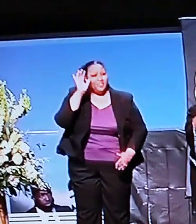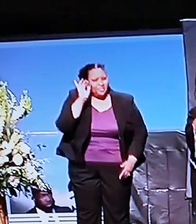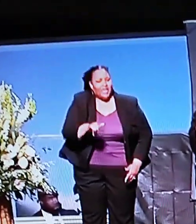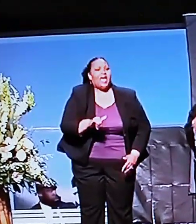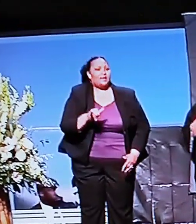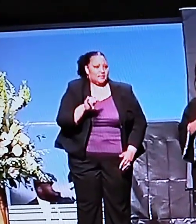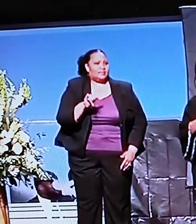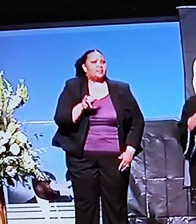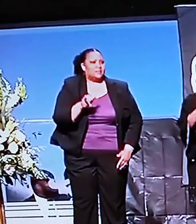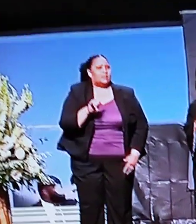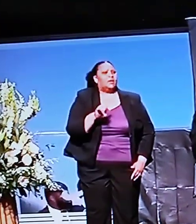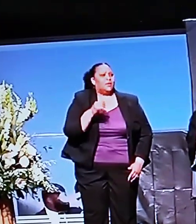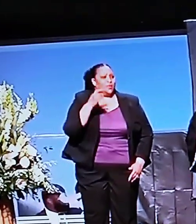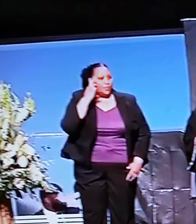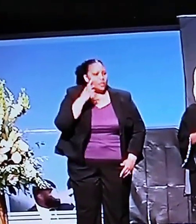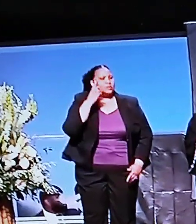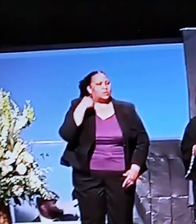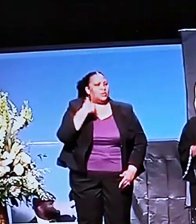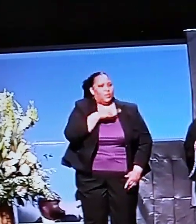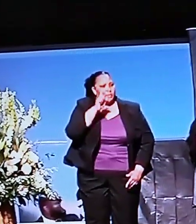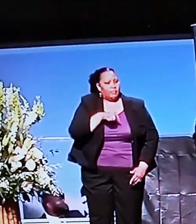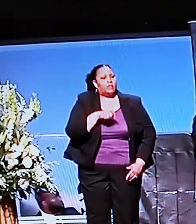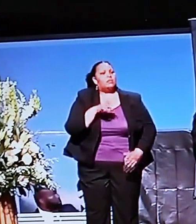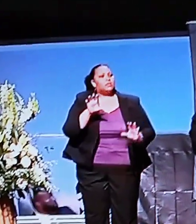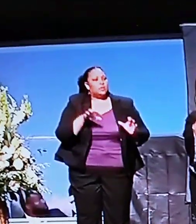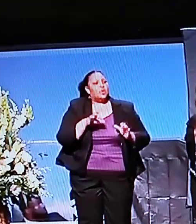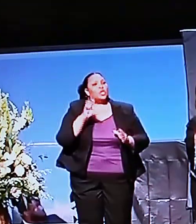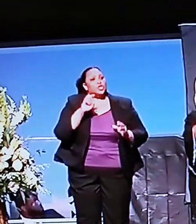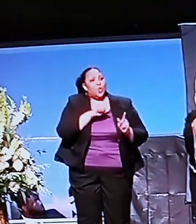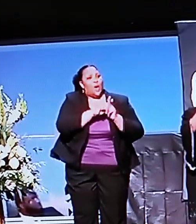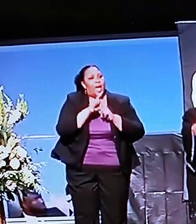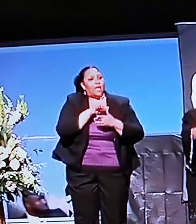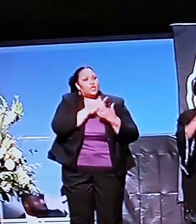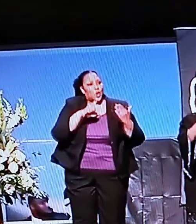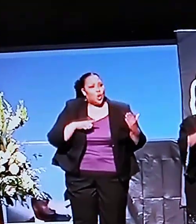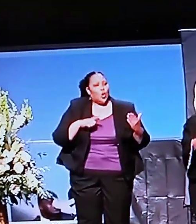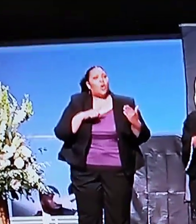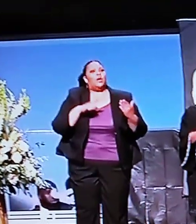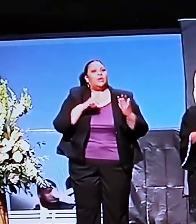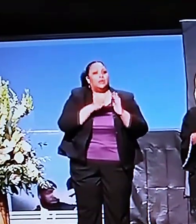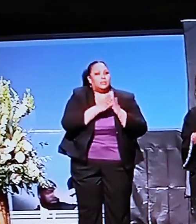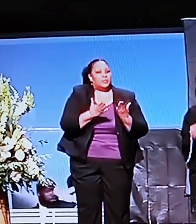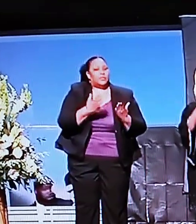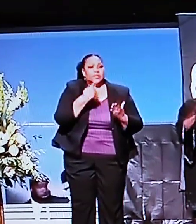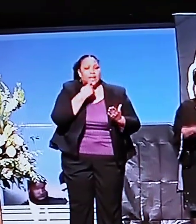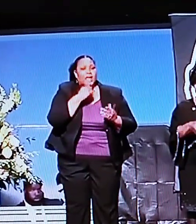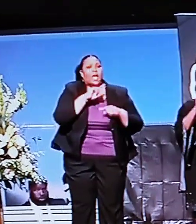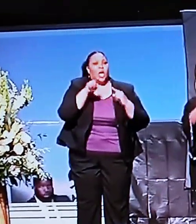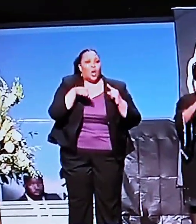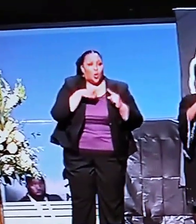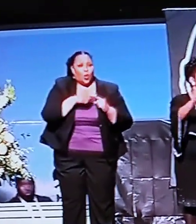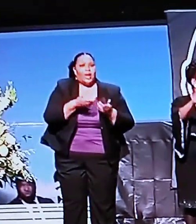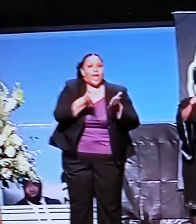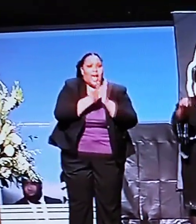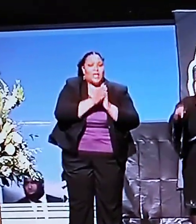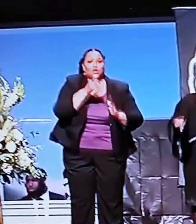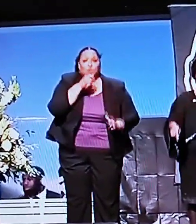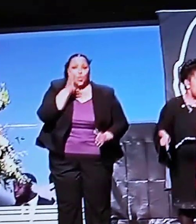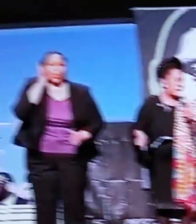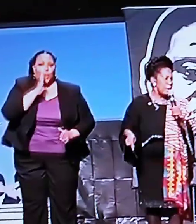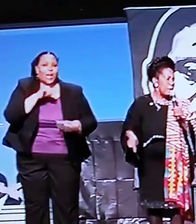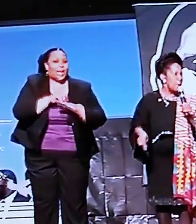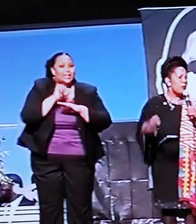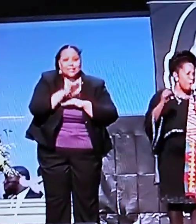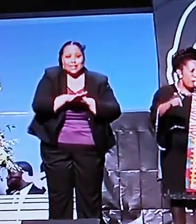is direct and call for all of us. And so as the Lord and the scripture said, when asked, who should I